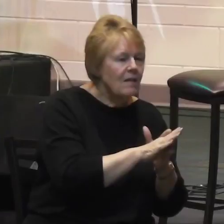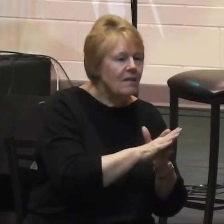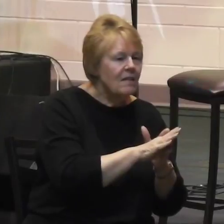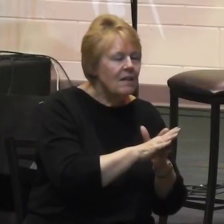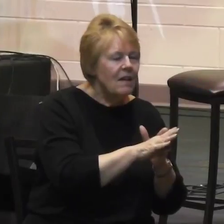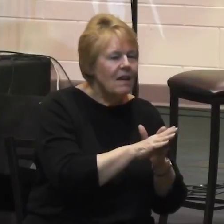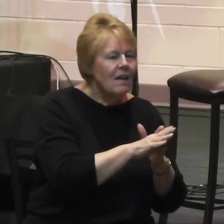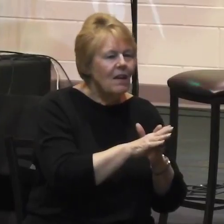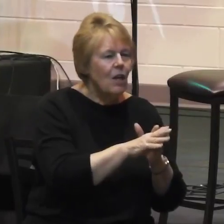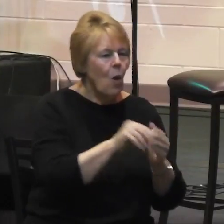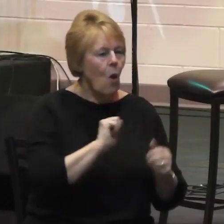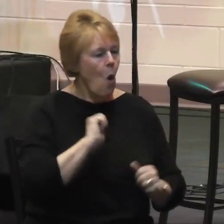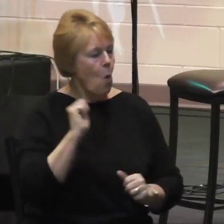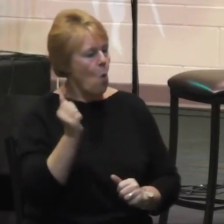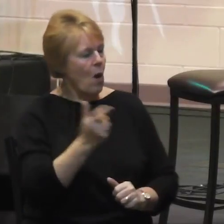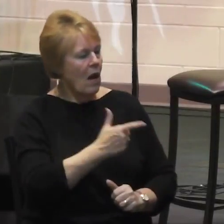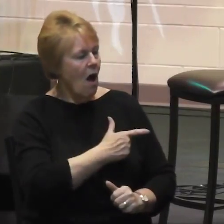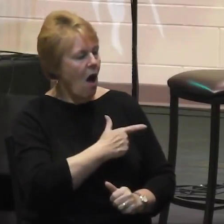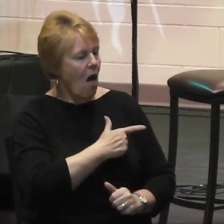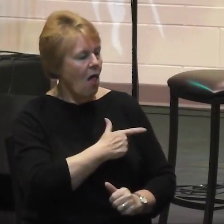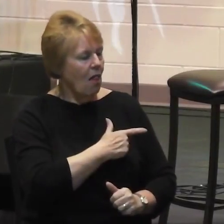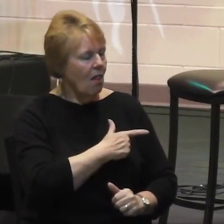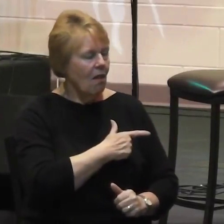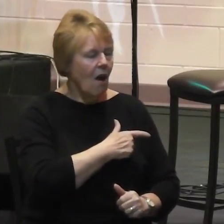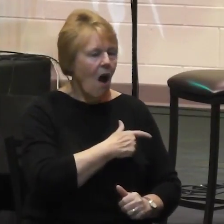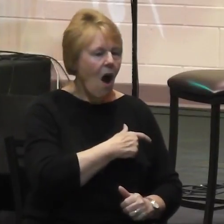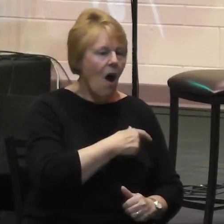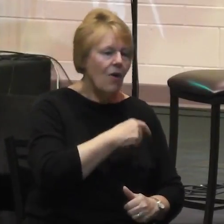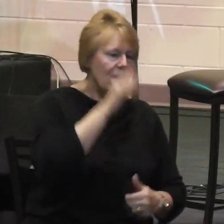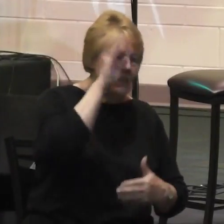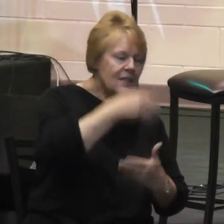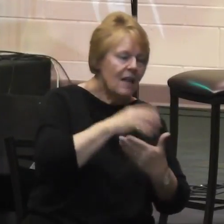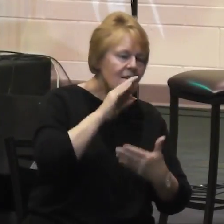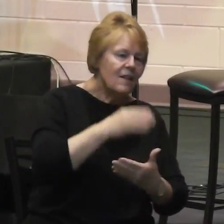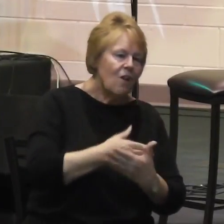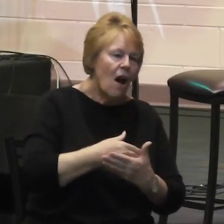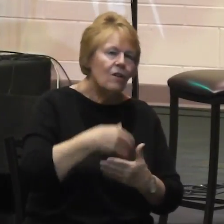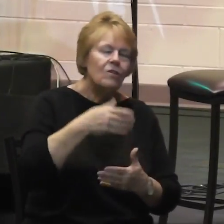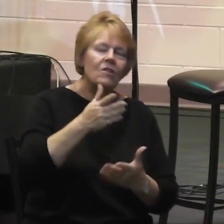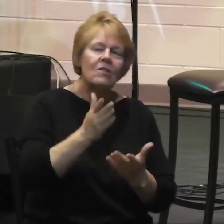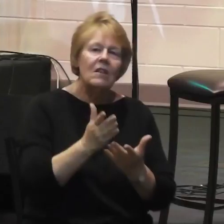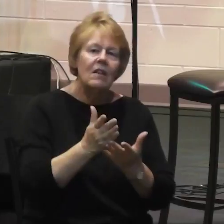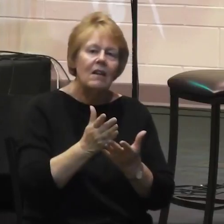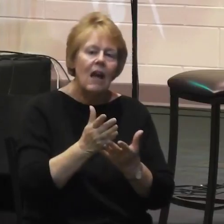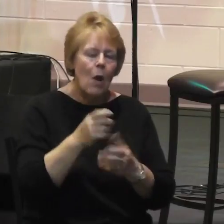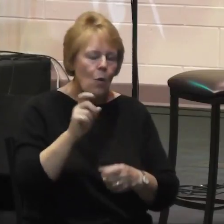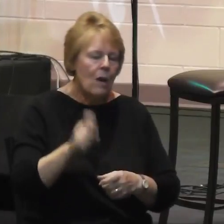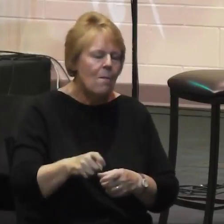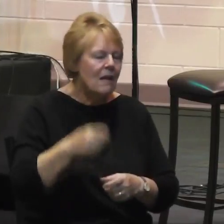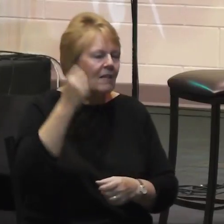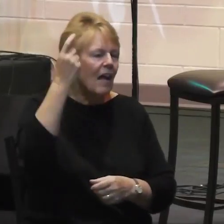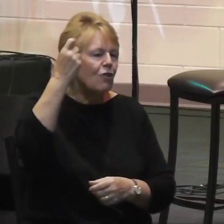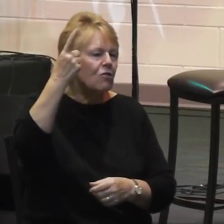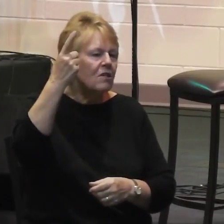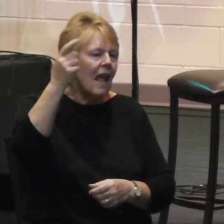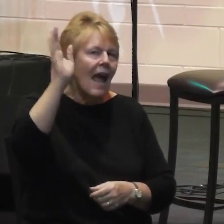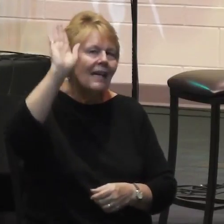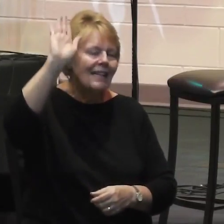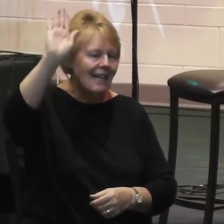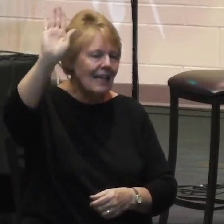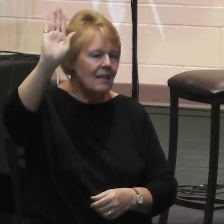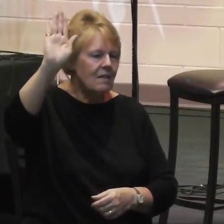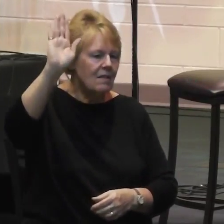that the master's mission quickly and a local church that understands the master's mission quickly